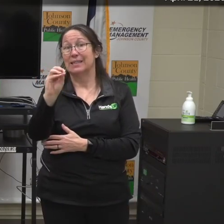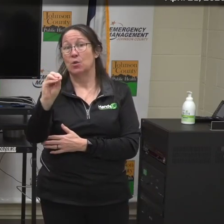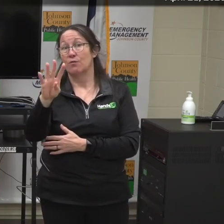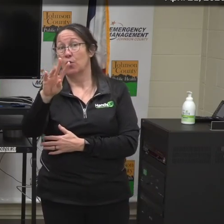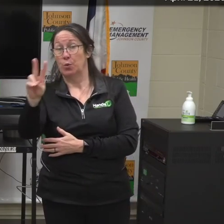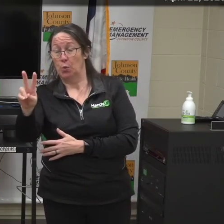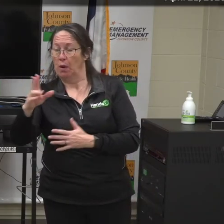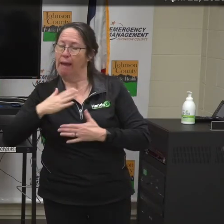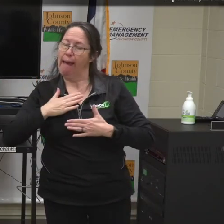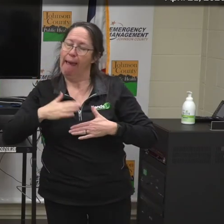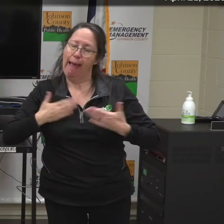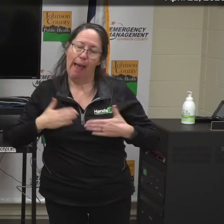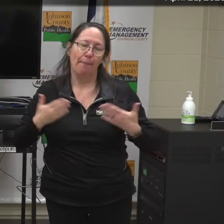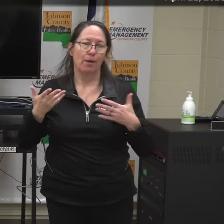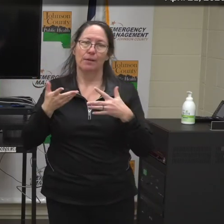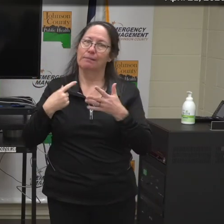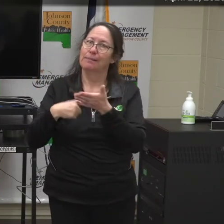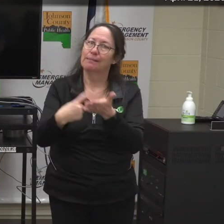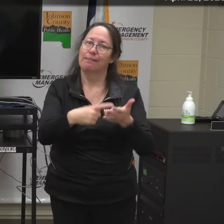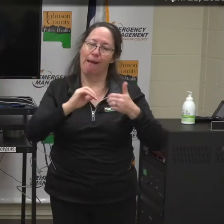356-6042. We're happy to talk you through it.